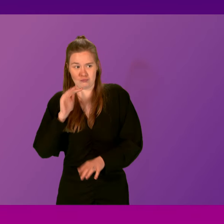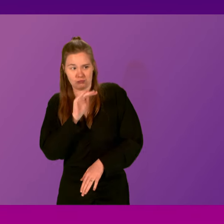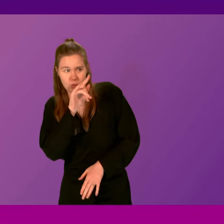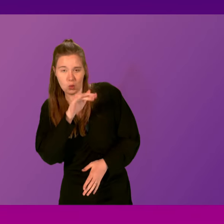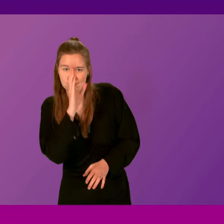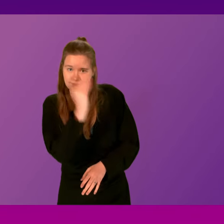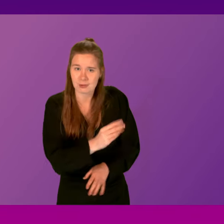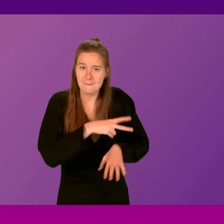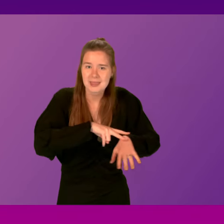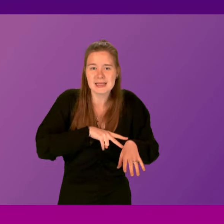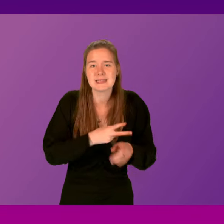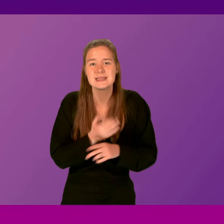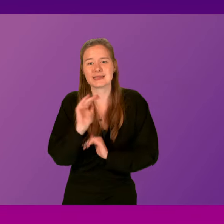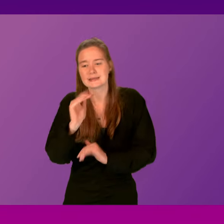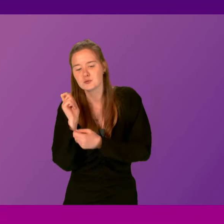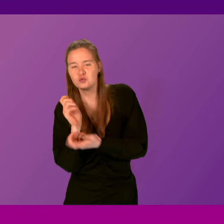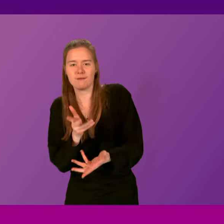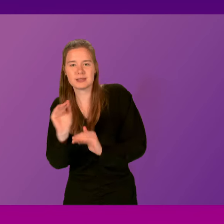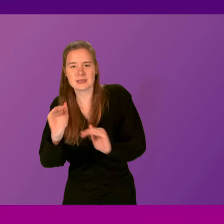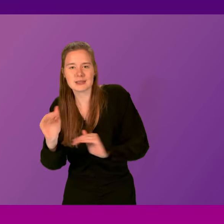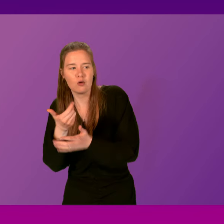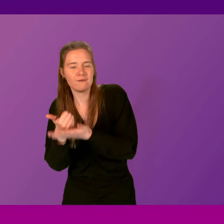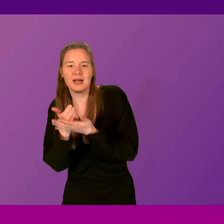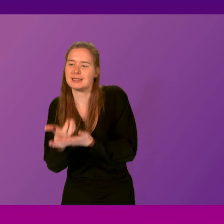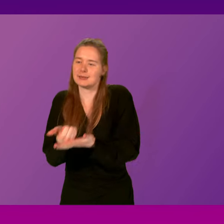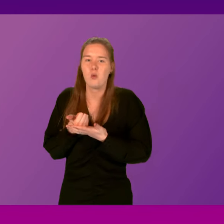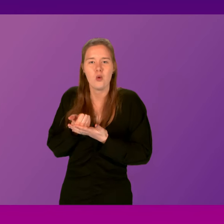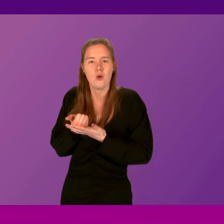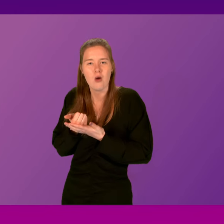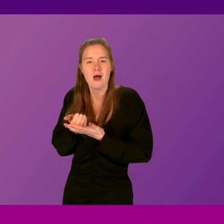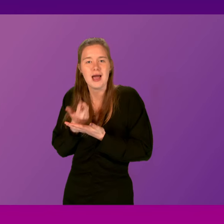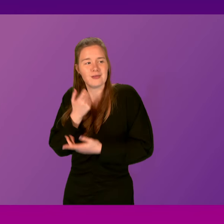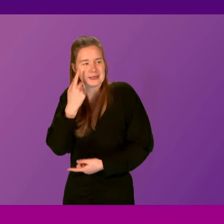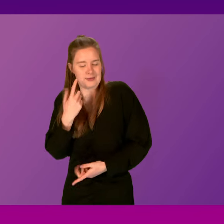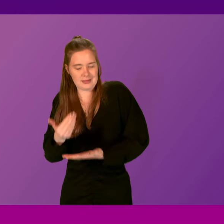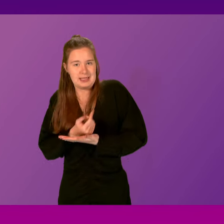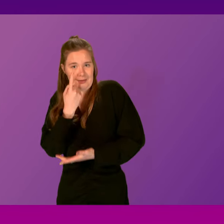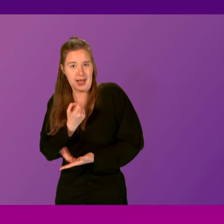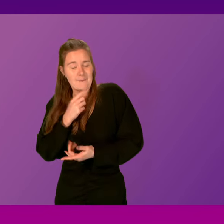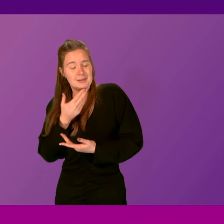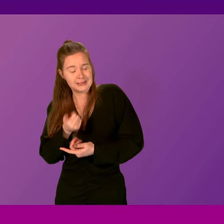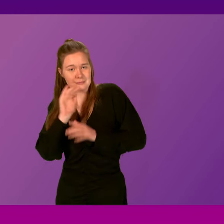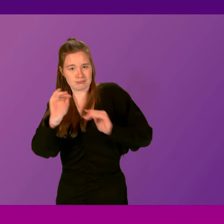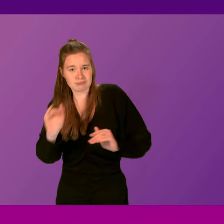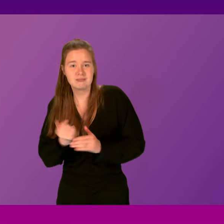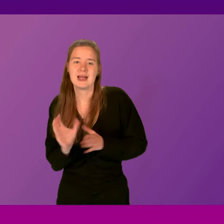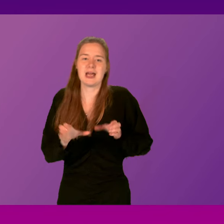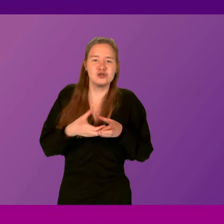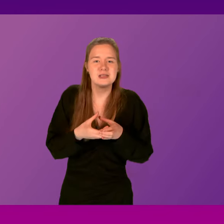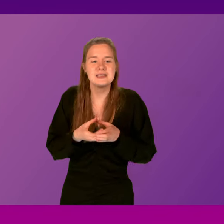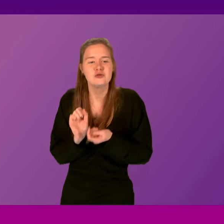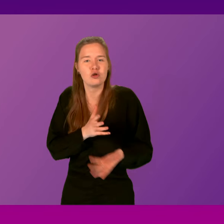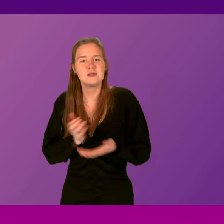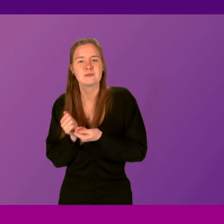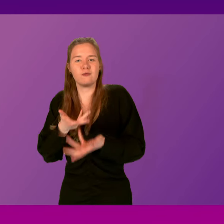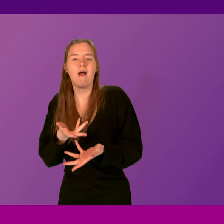the police, to reach out to services for advice and support as soon as they safely can. Agencies and service providers will